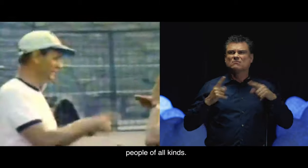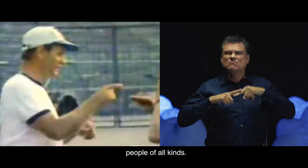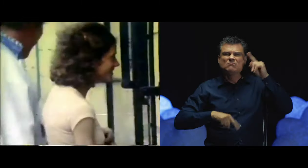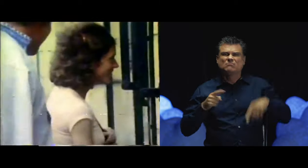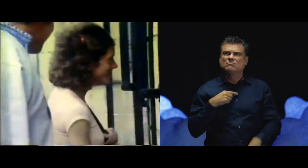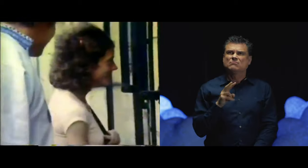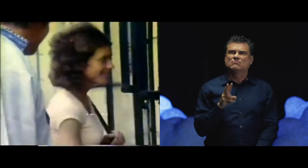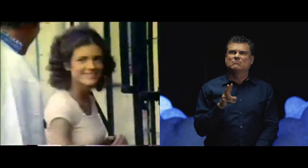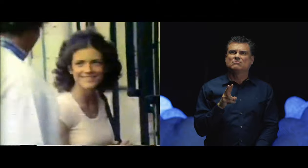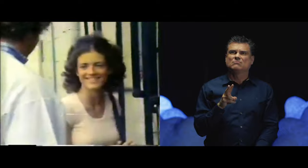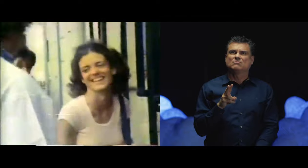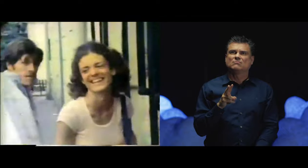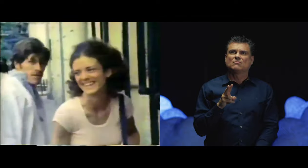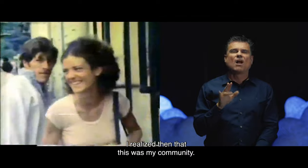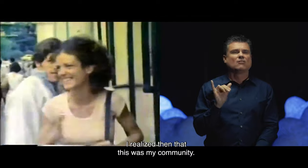kinds.